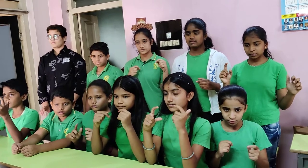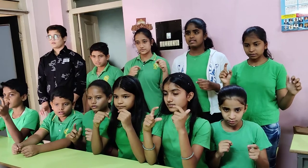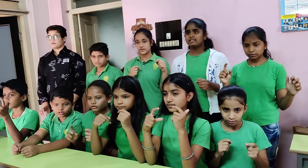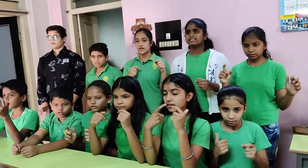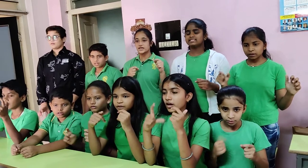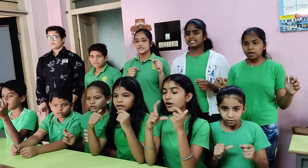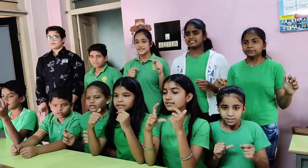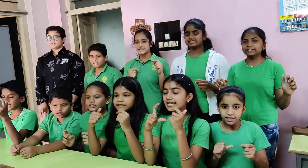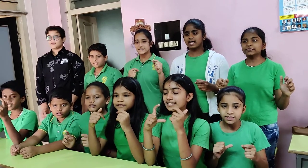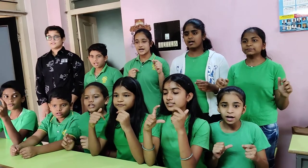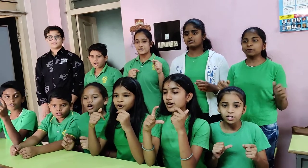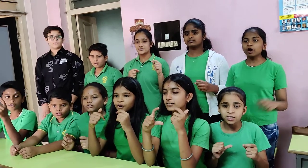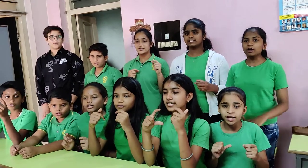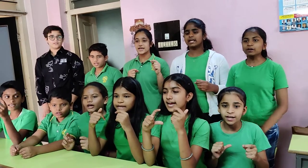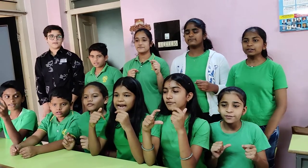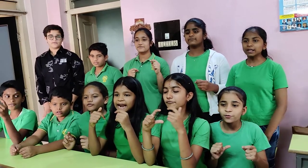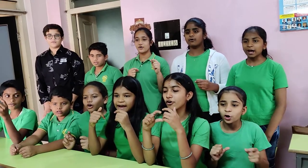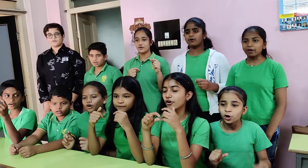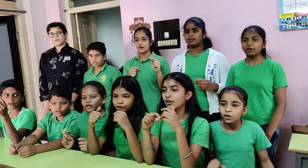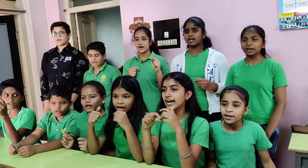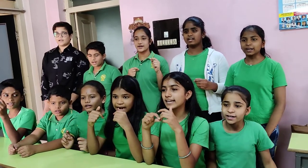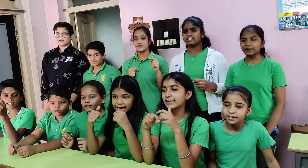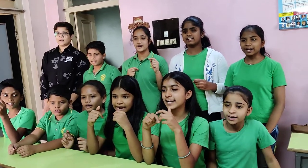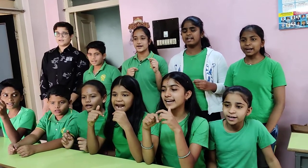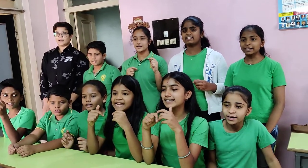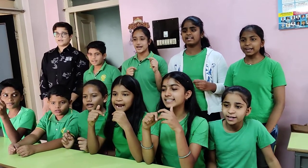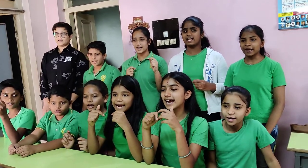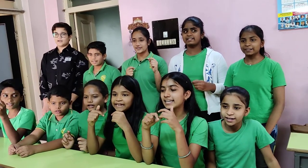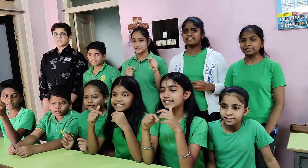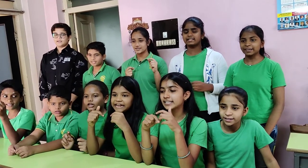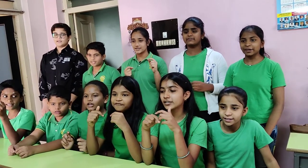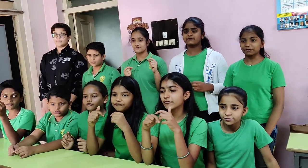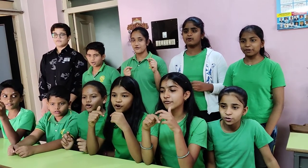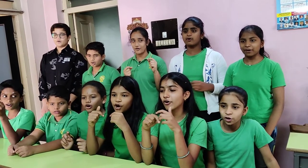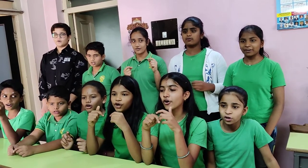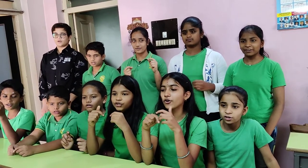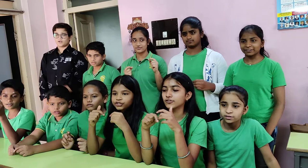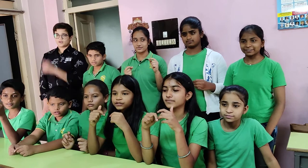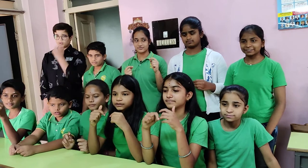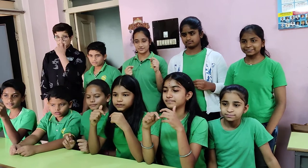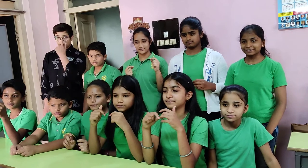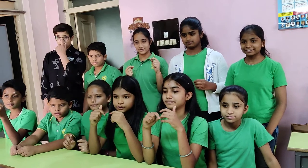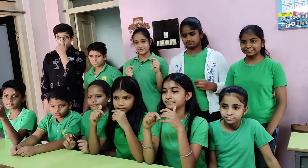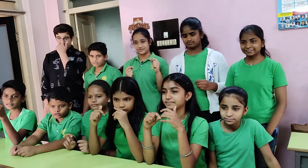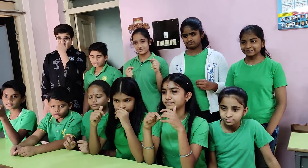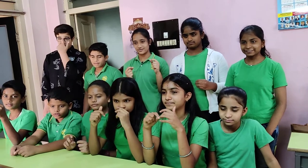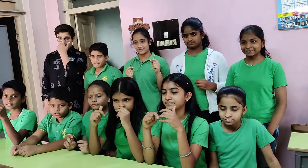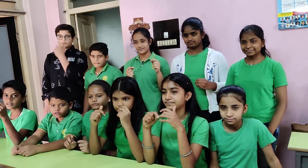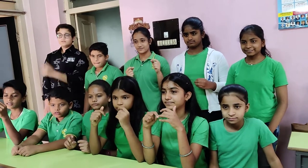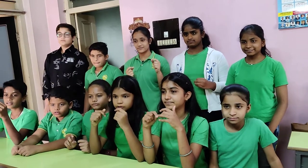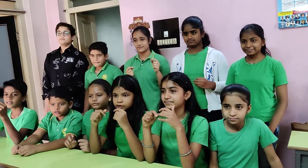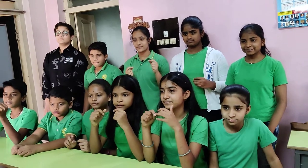That is? 6,494. Very good. Correct answer. 6